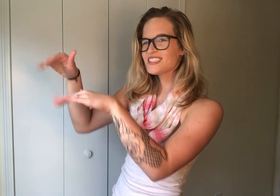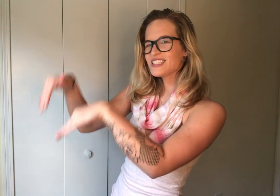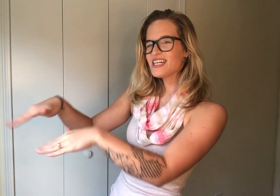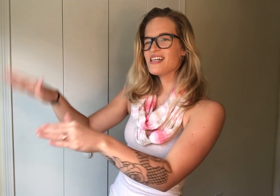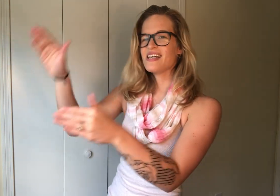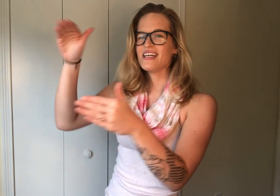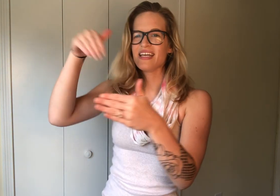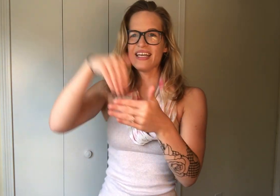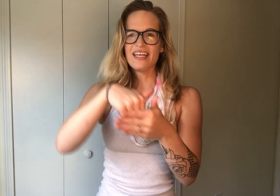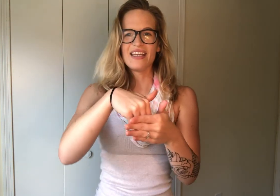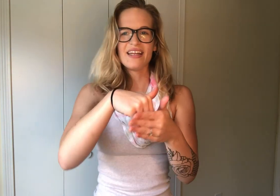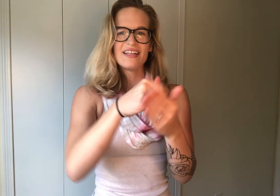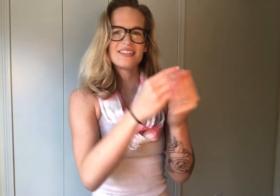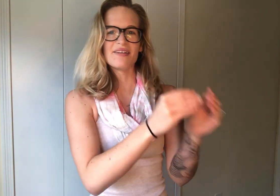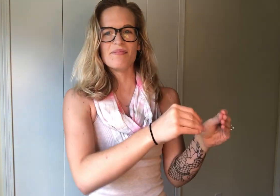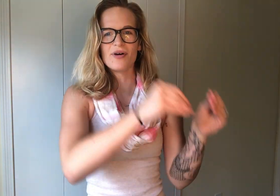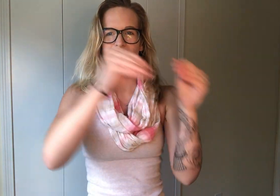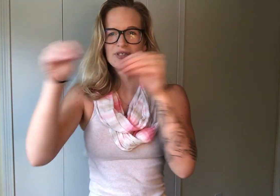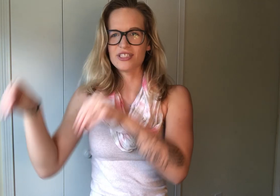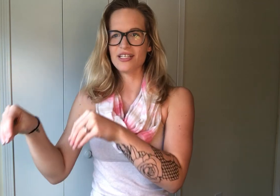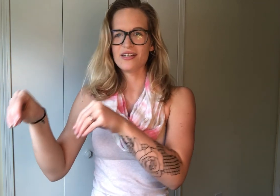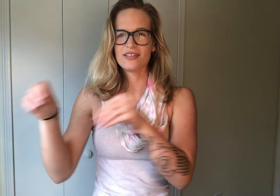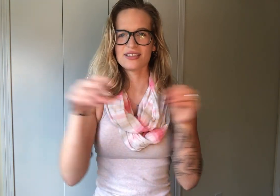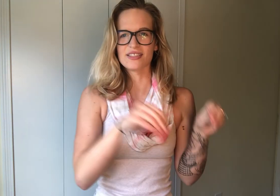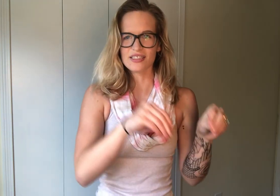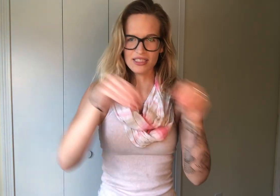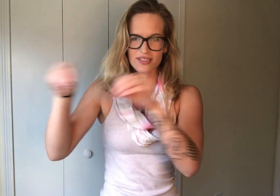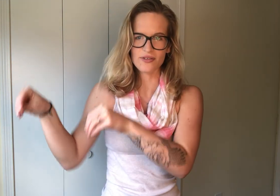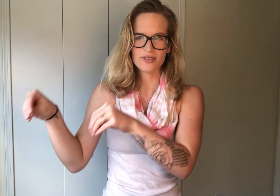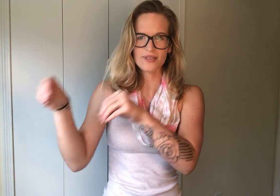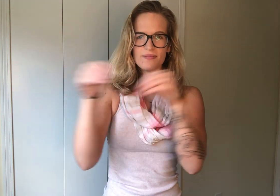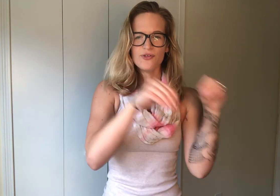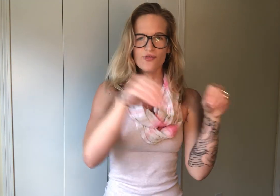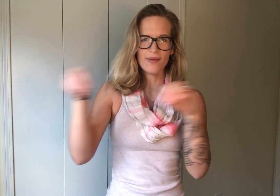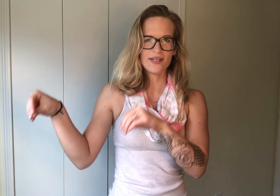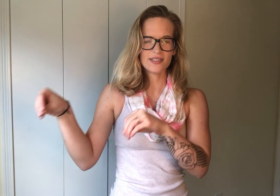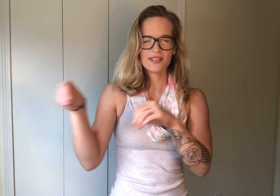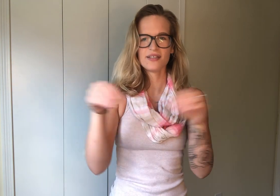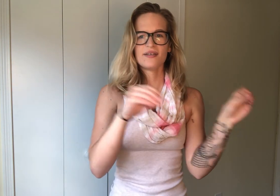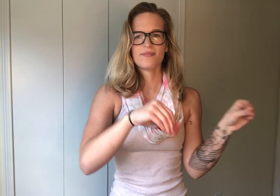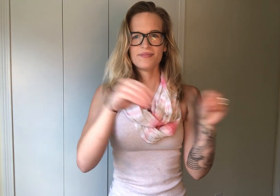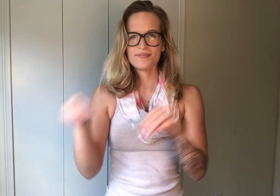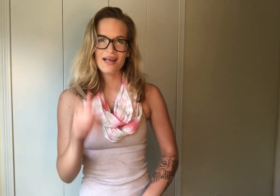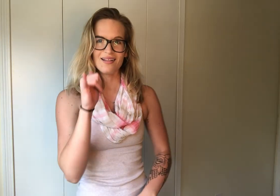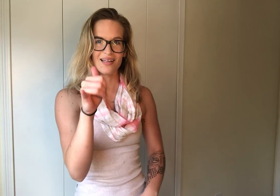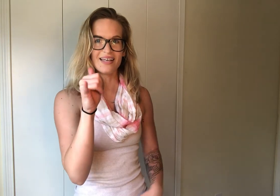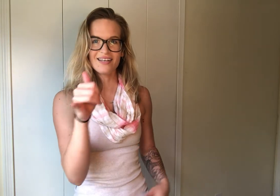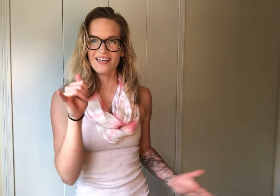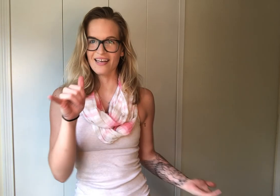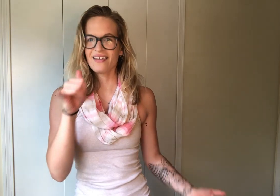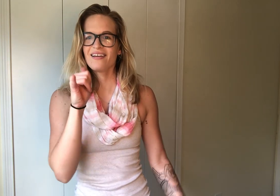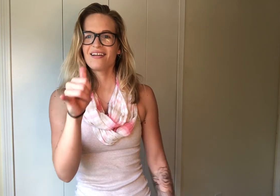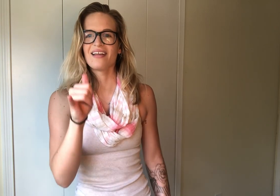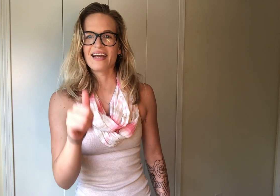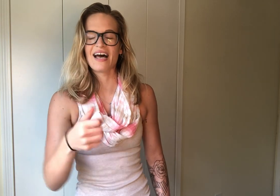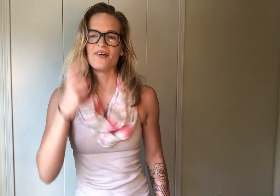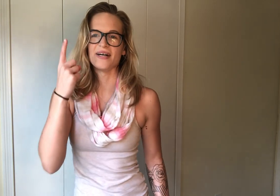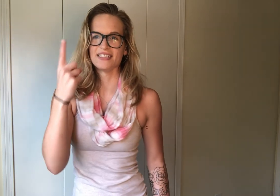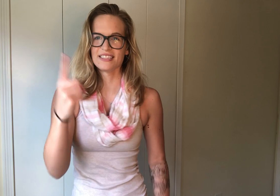Into Motion. So this just shows movement. Like, again, like how a